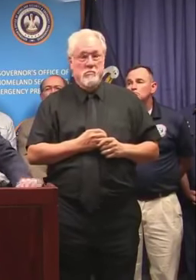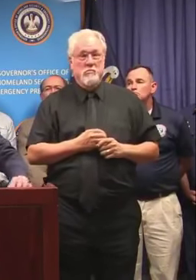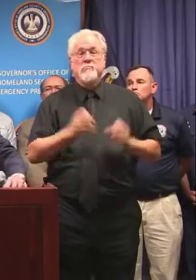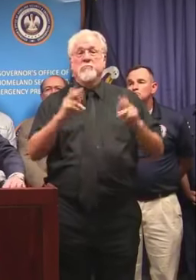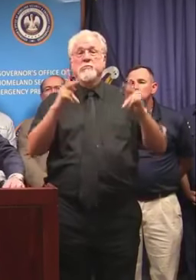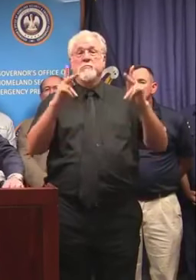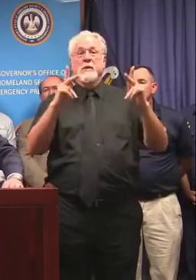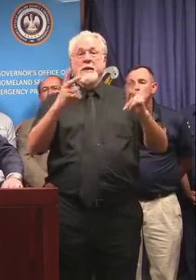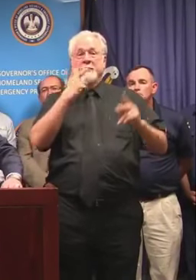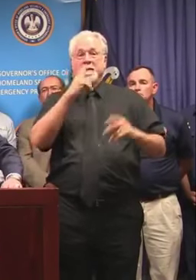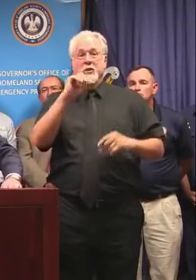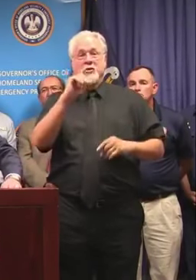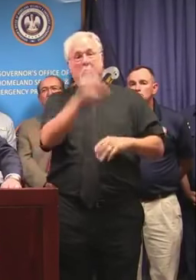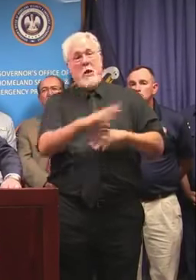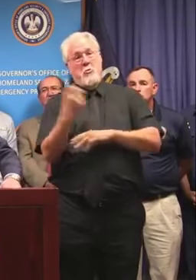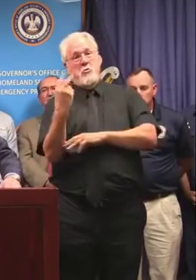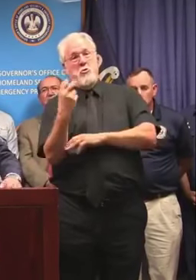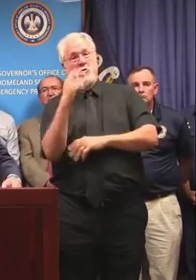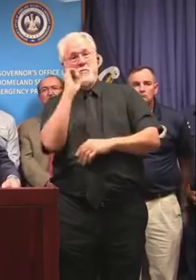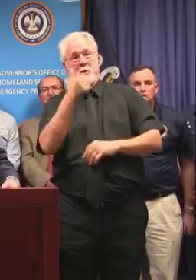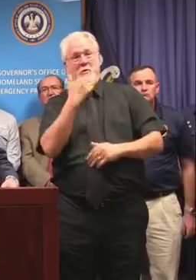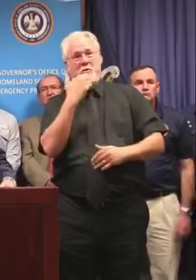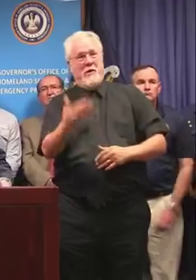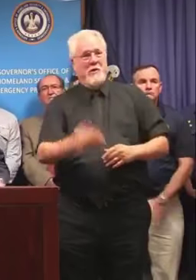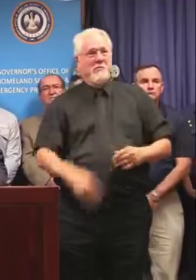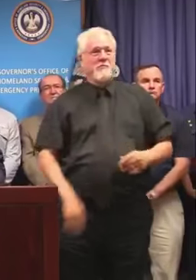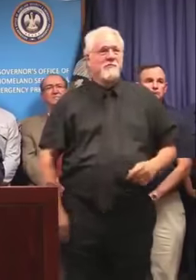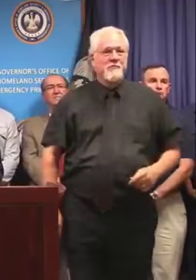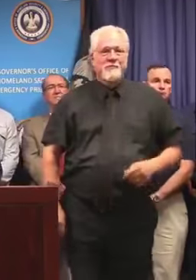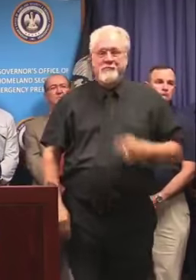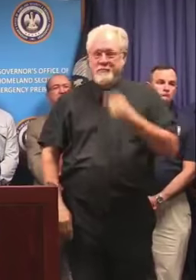Okay. We'll see you about noon tomorrow. Thank you very much.